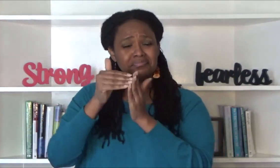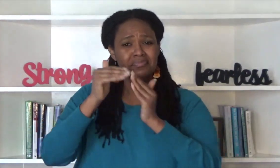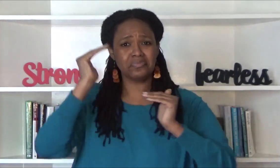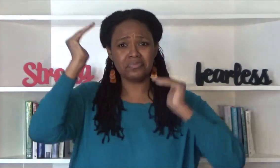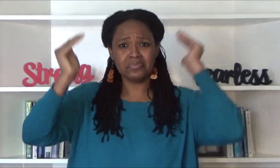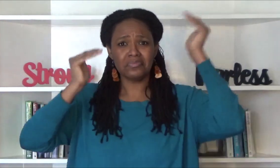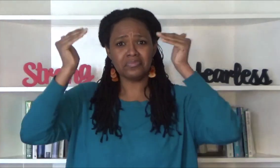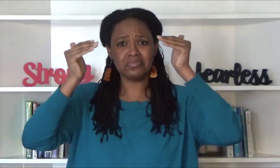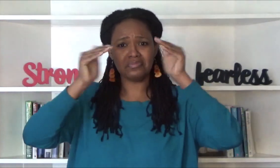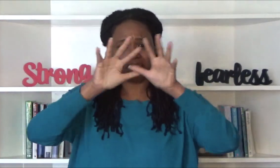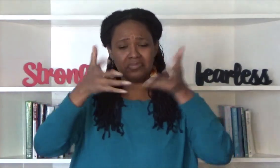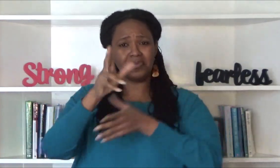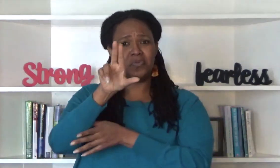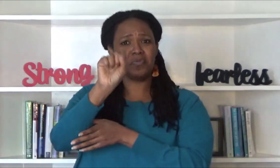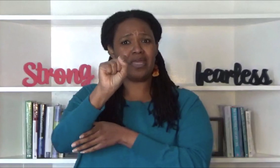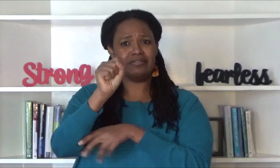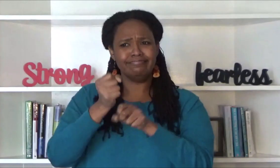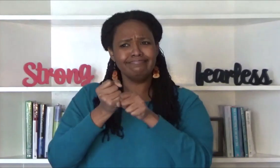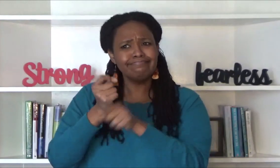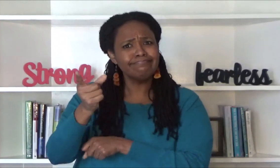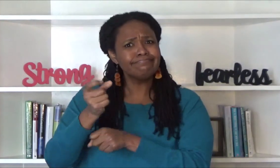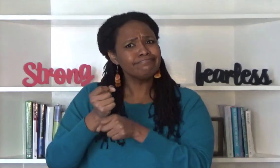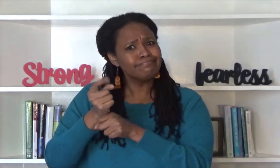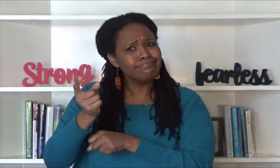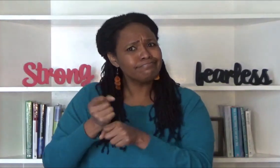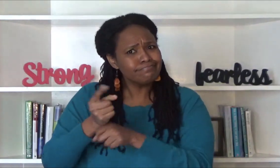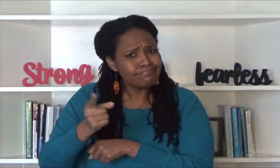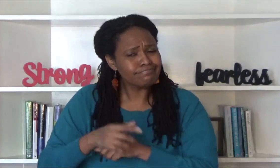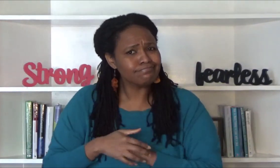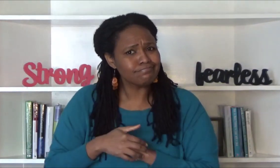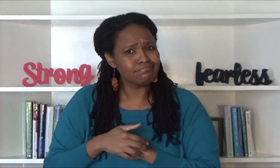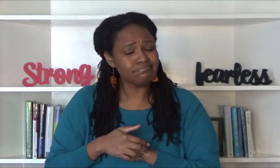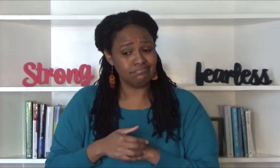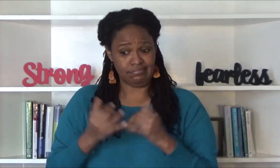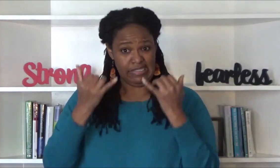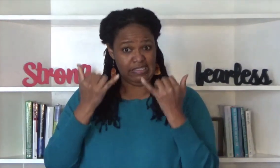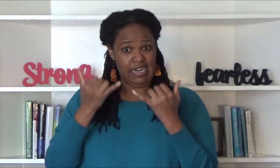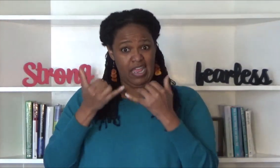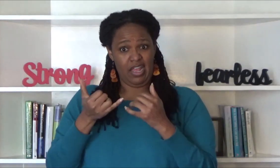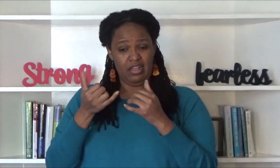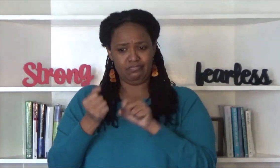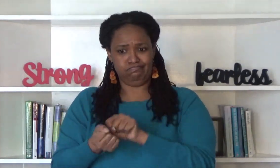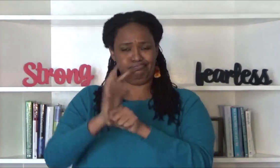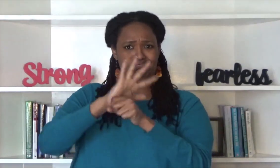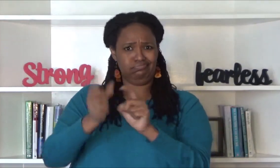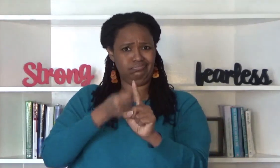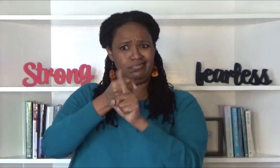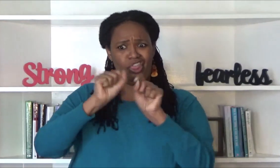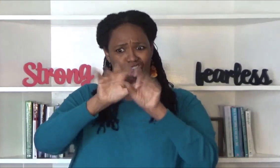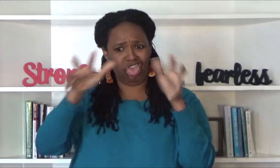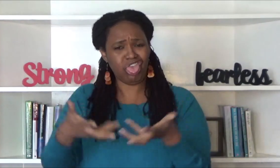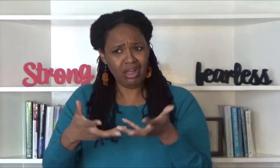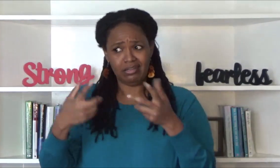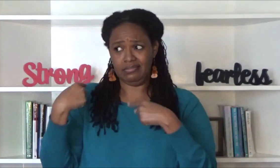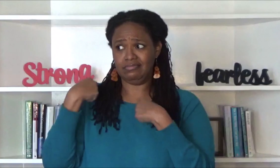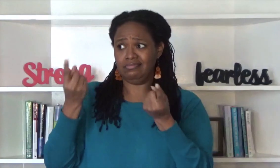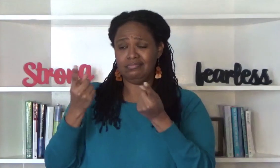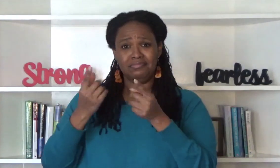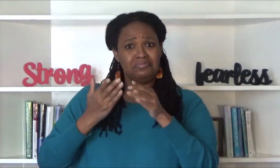states every year considering this pandemic we've been in for over a year